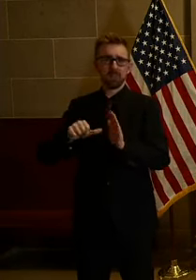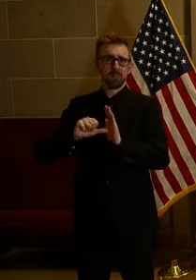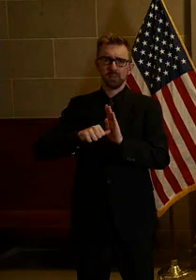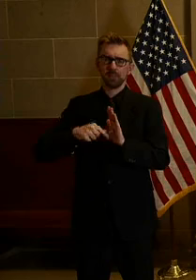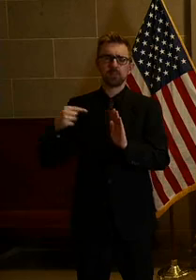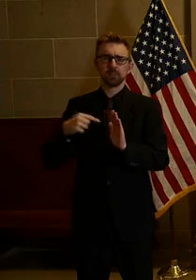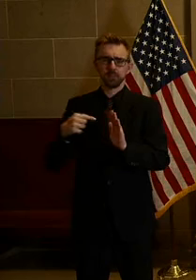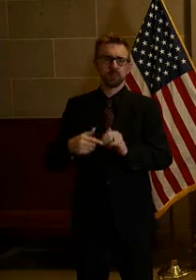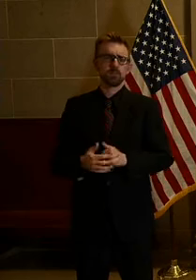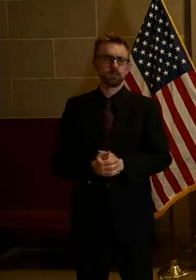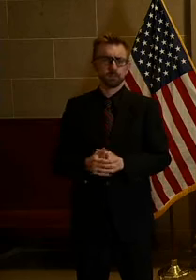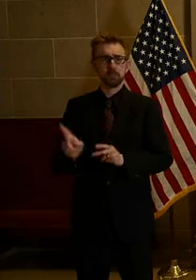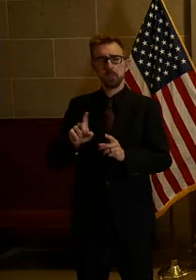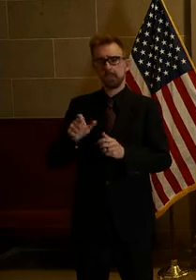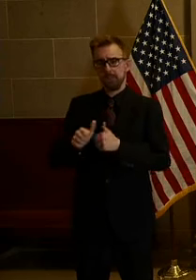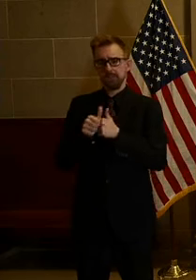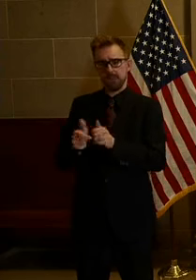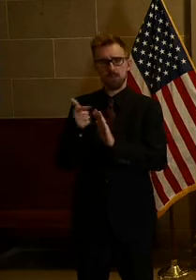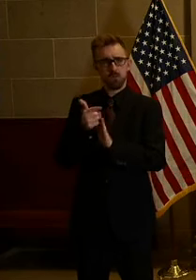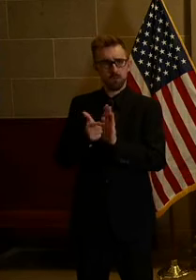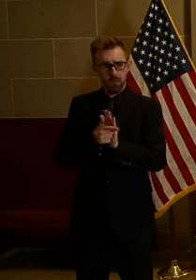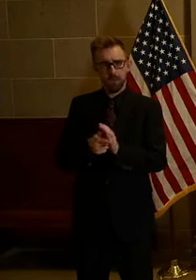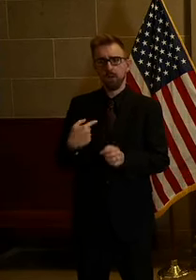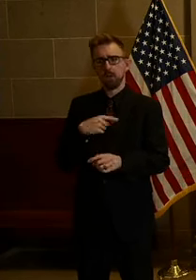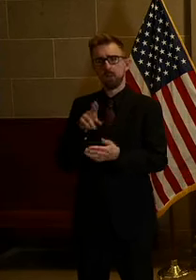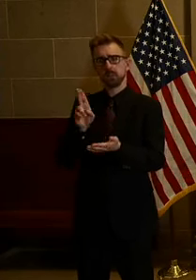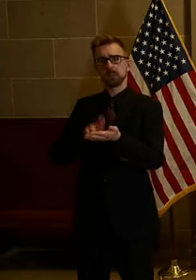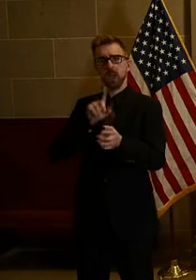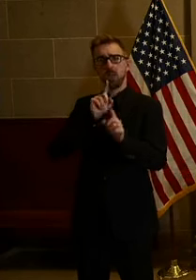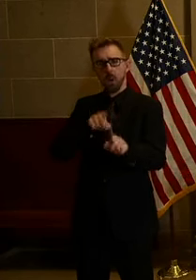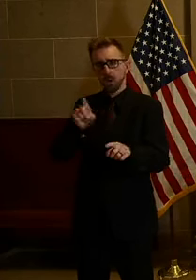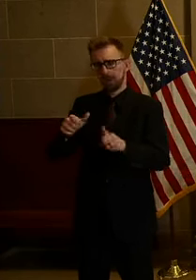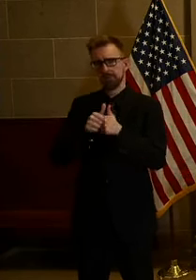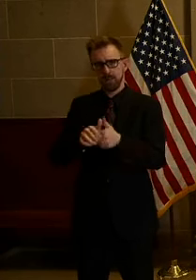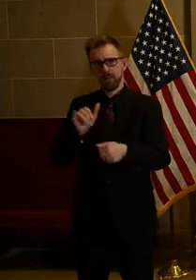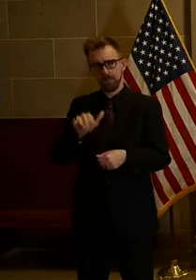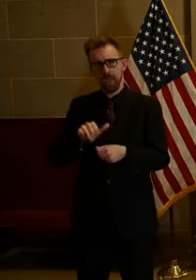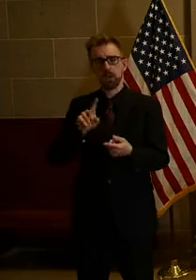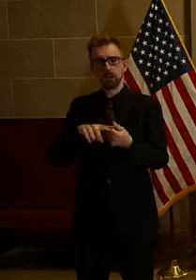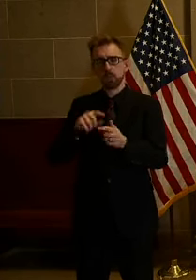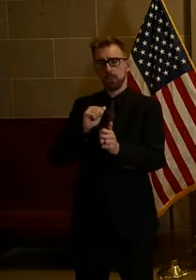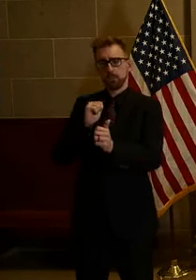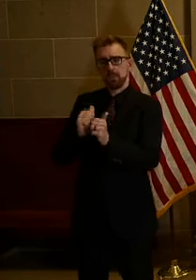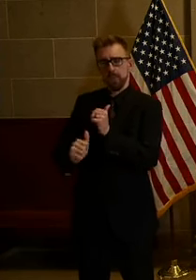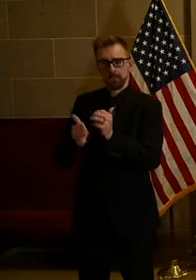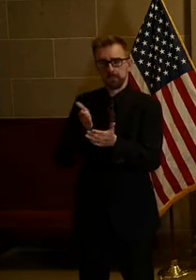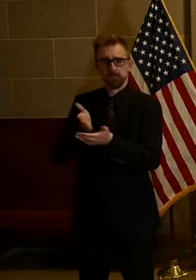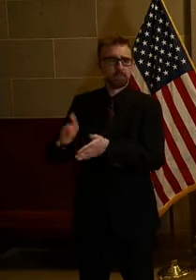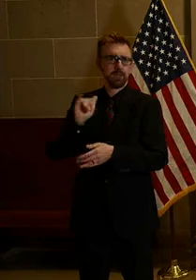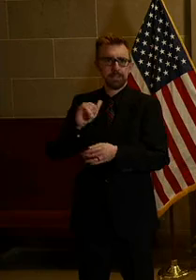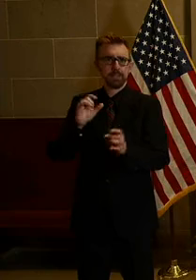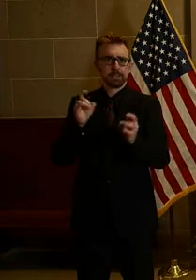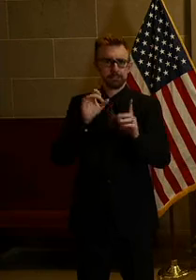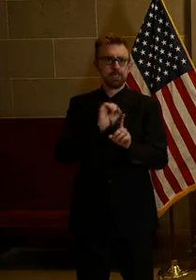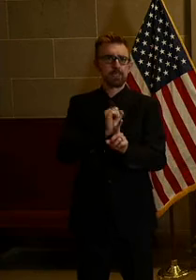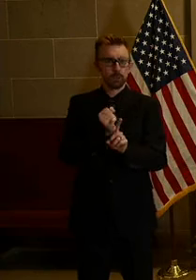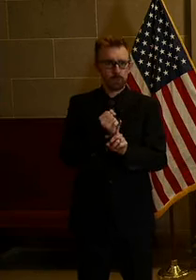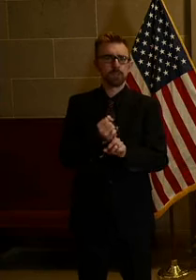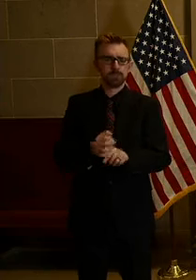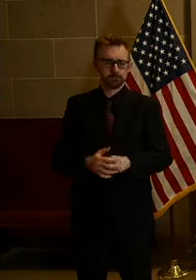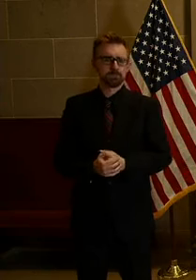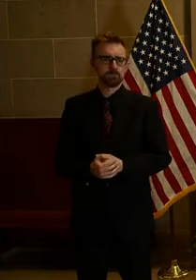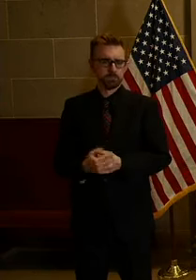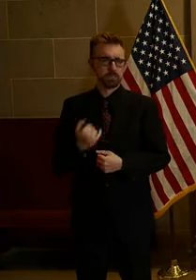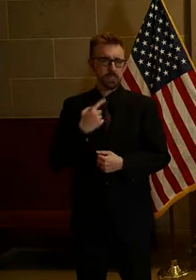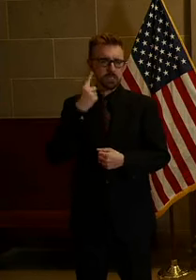people abiding by the laws, abiding by the orders to be able to pass this virus, to be able to get to we can move on from this.